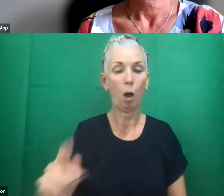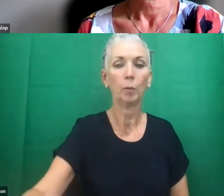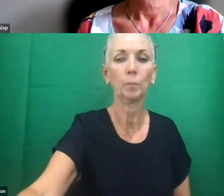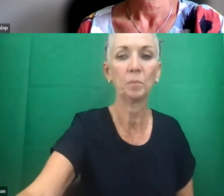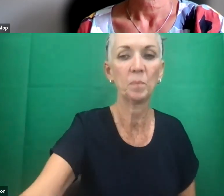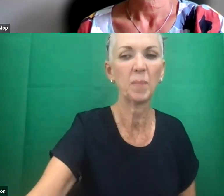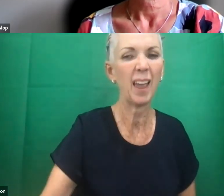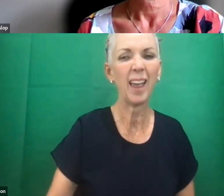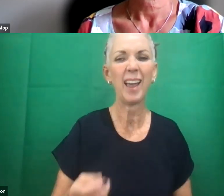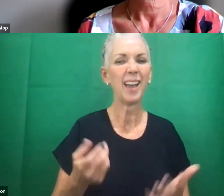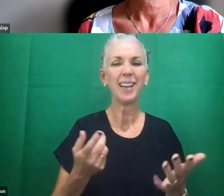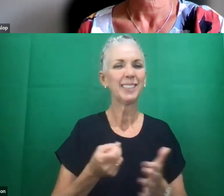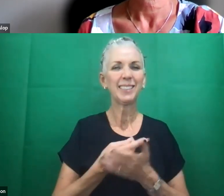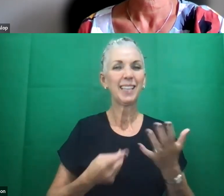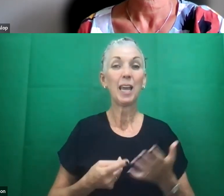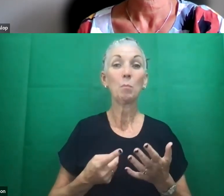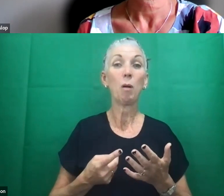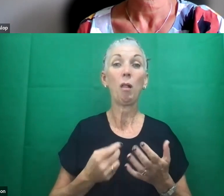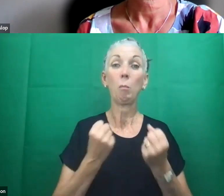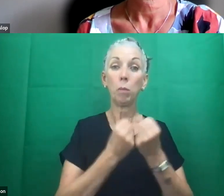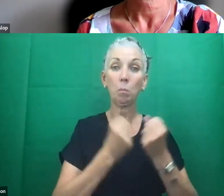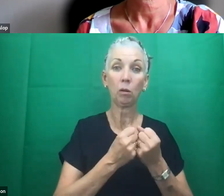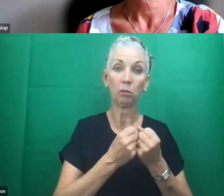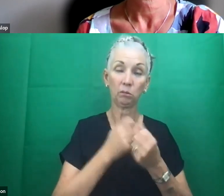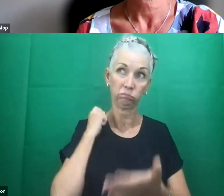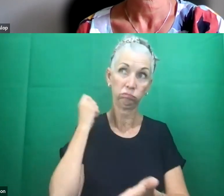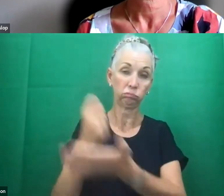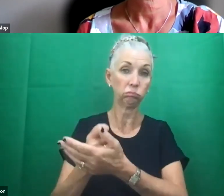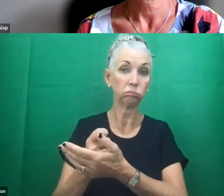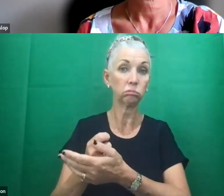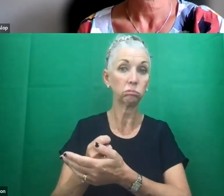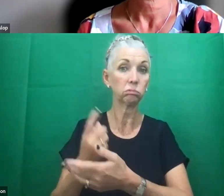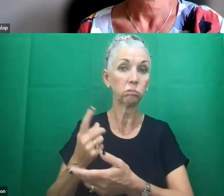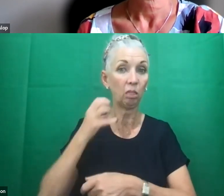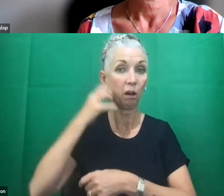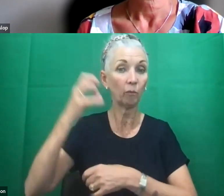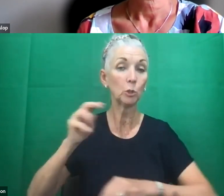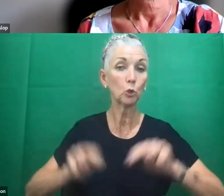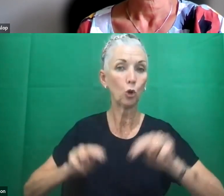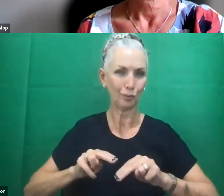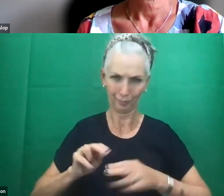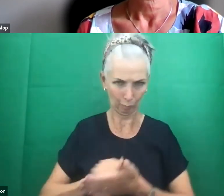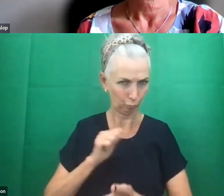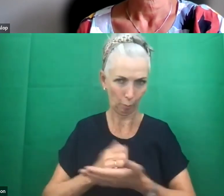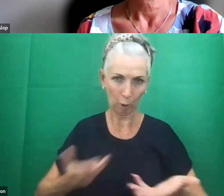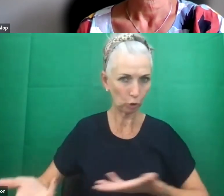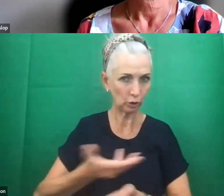Disabled people took the government to court because there wasn't proper consultation with disabled